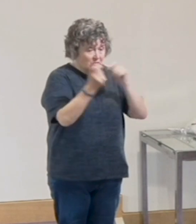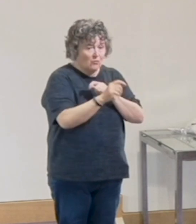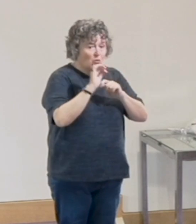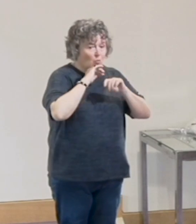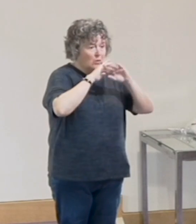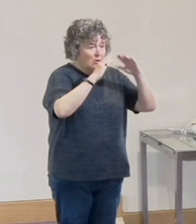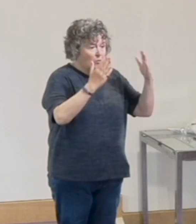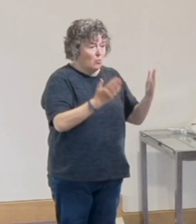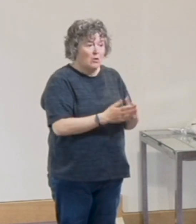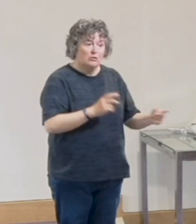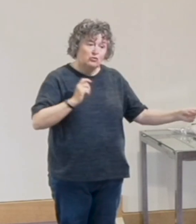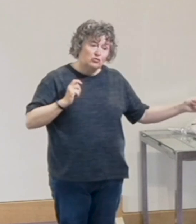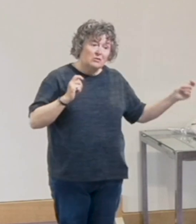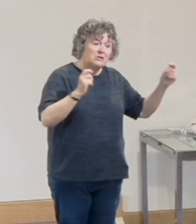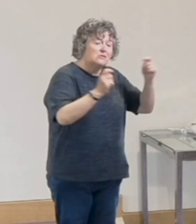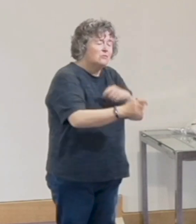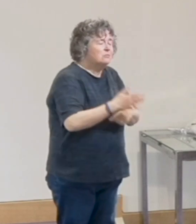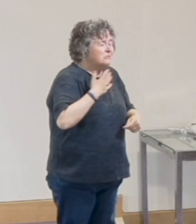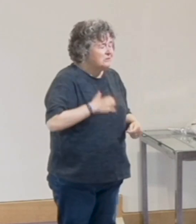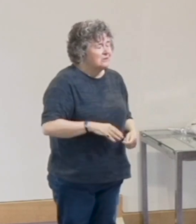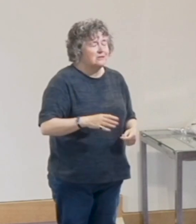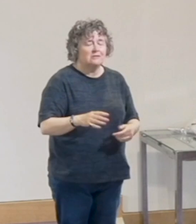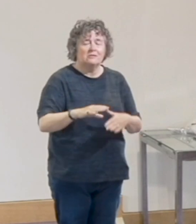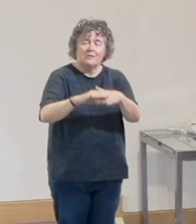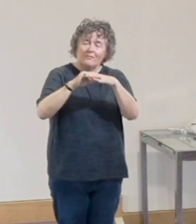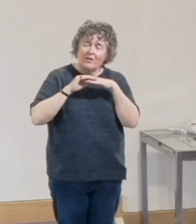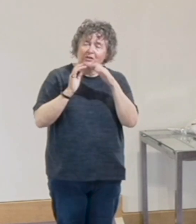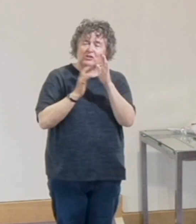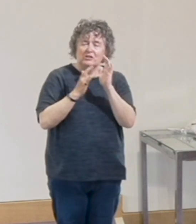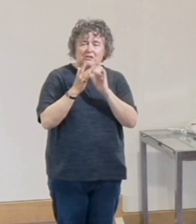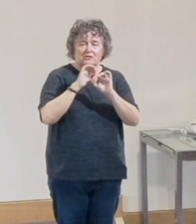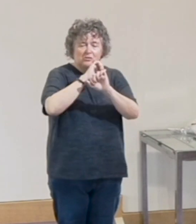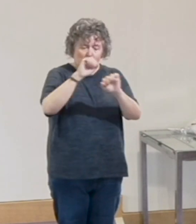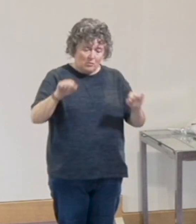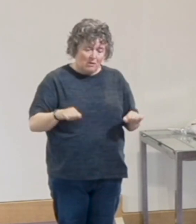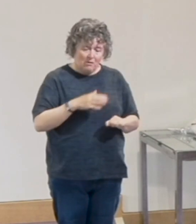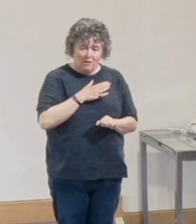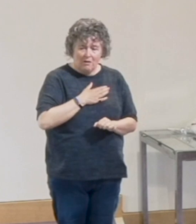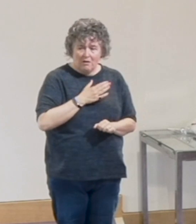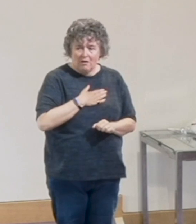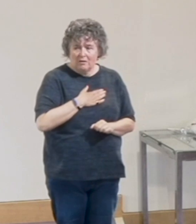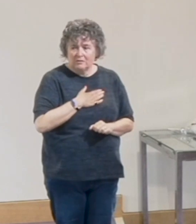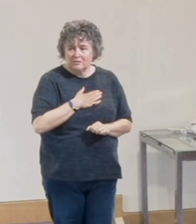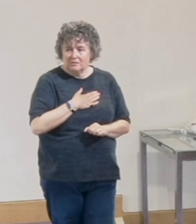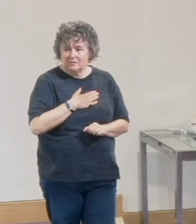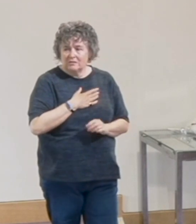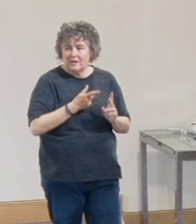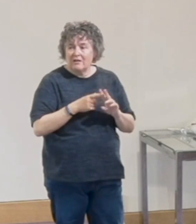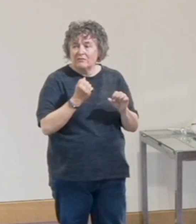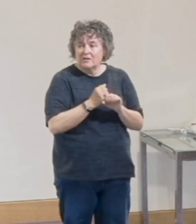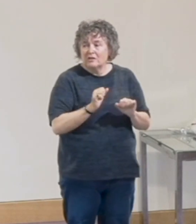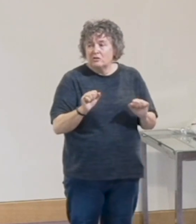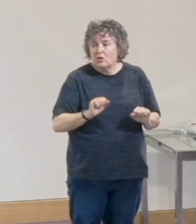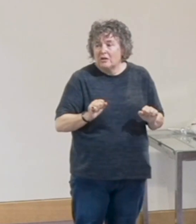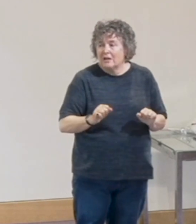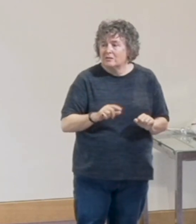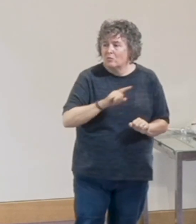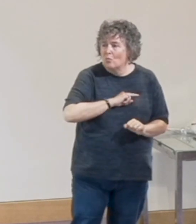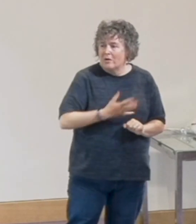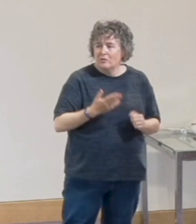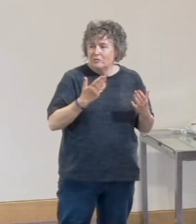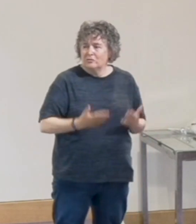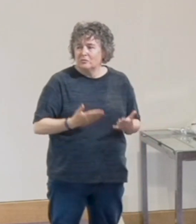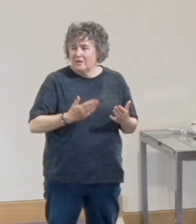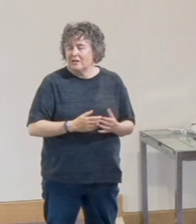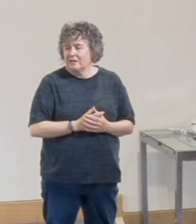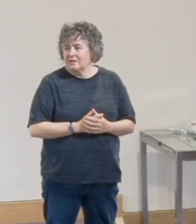and who knows where else, then we need to invite Jesus into our lives. If you haven't already done that, then I would say today is